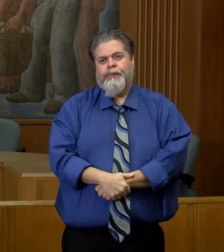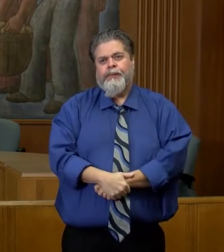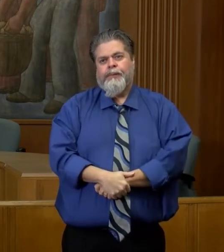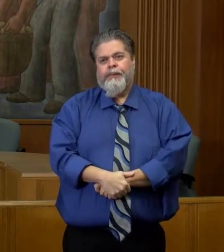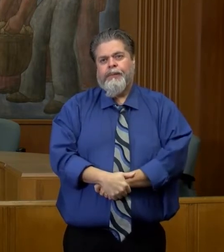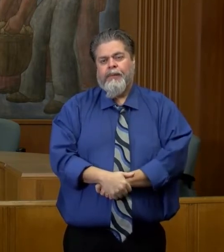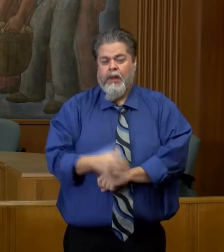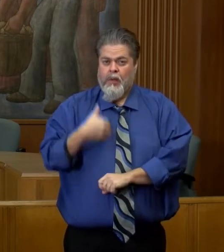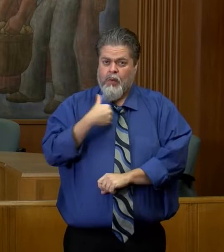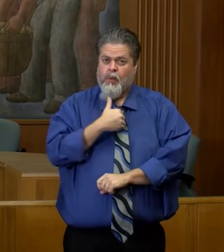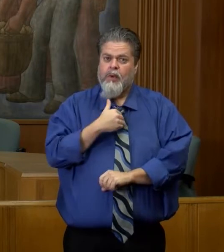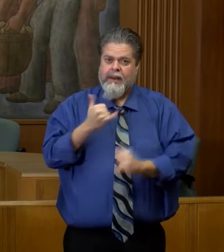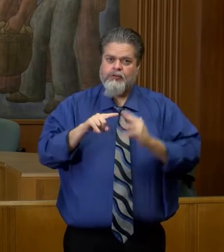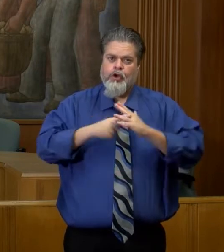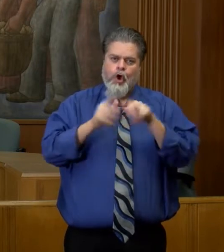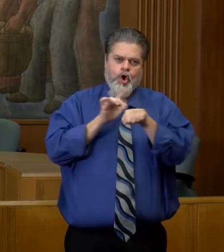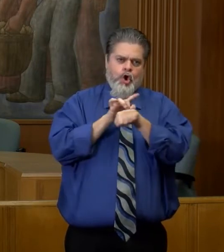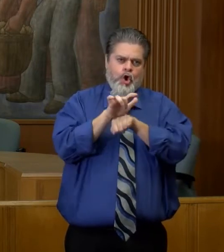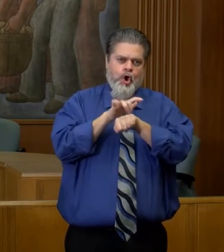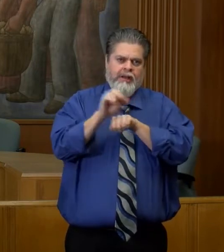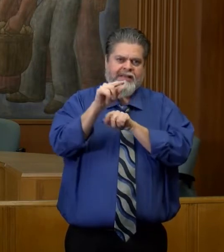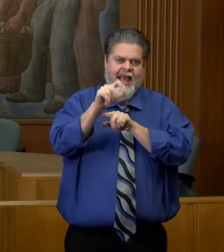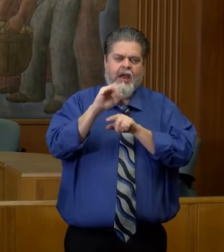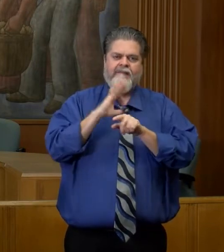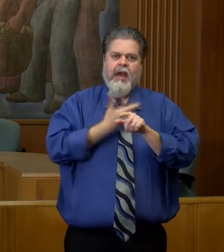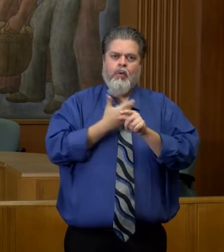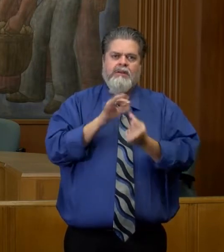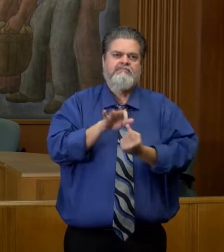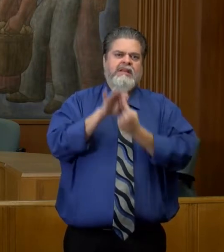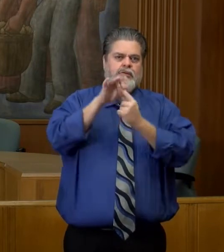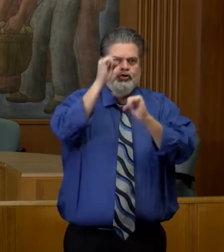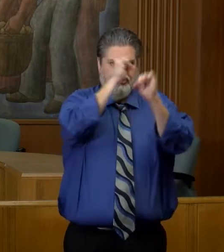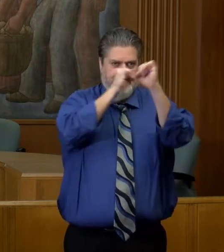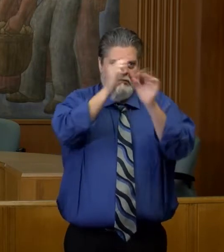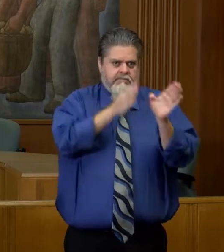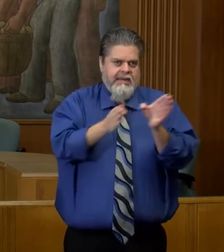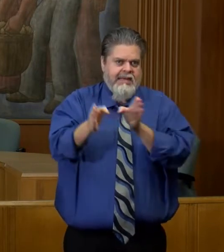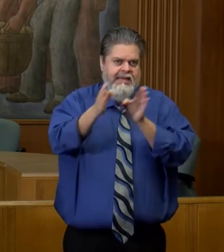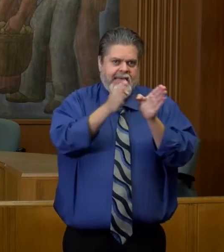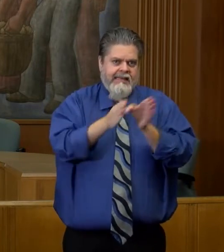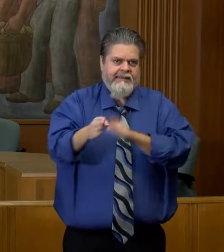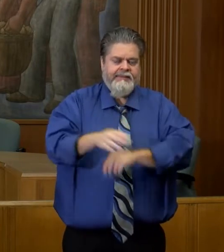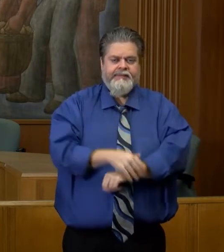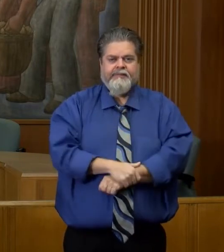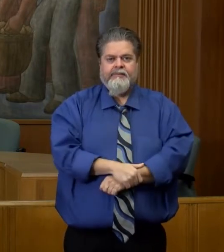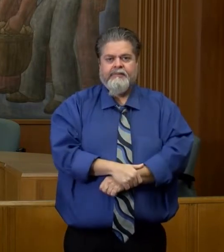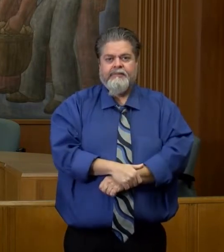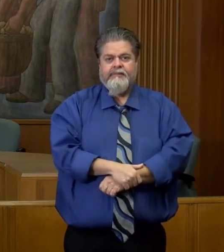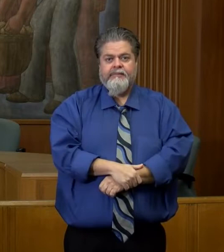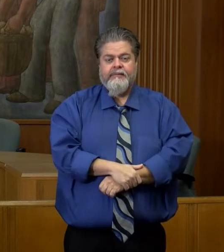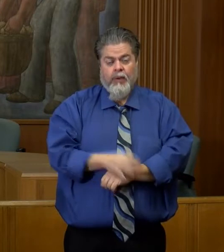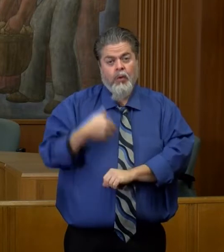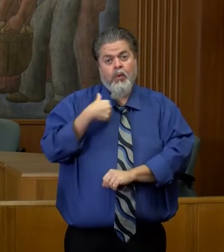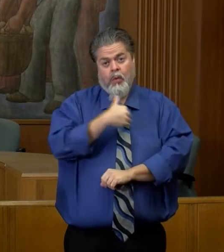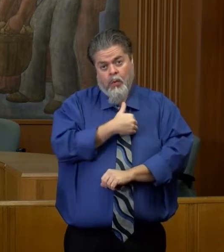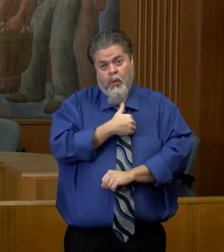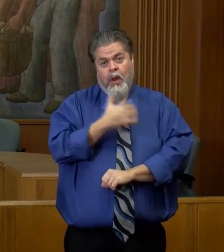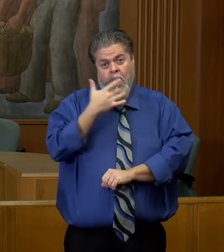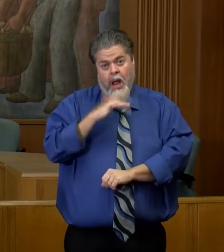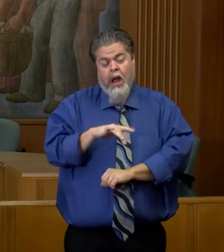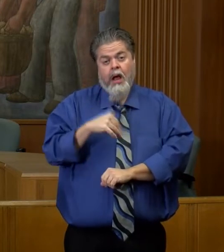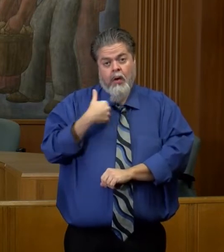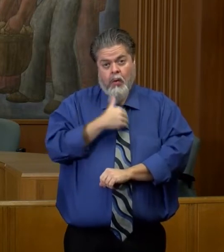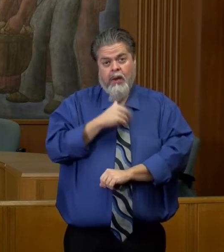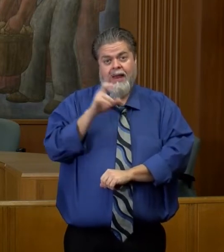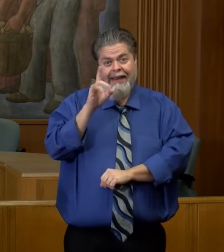have initiated early stages of our surveillance plan. One of the nice things is that we had a good run